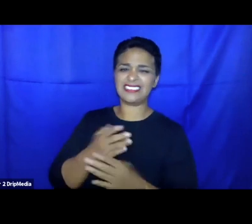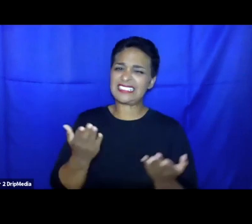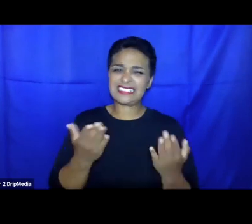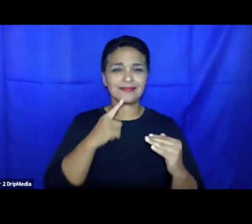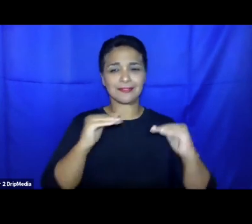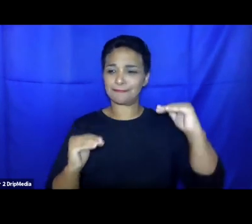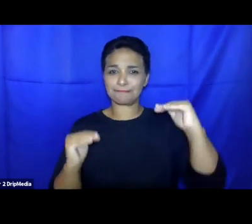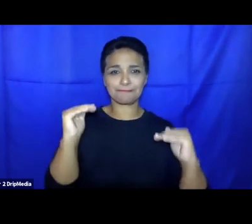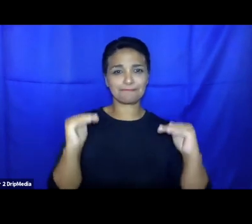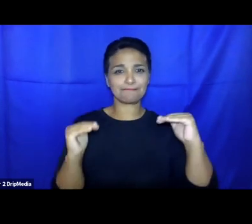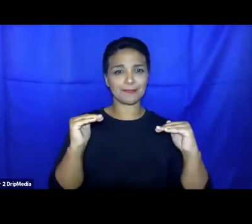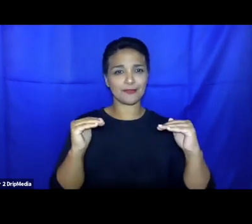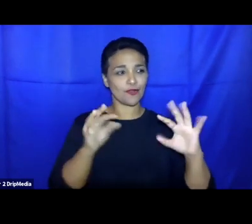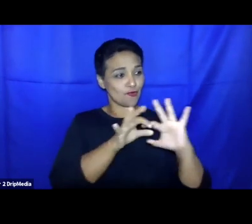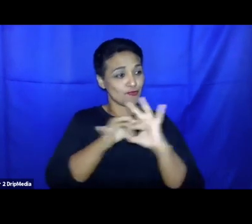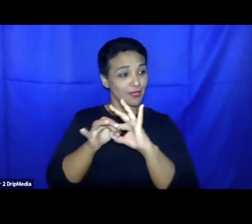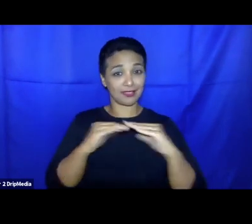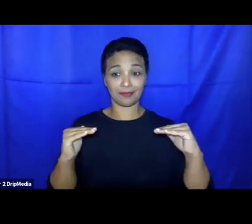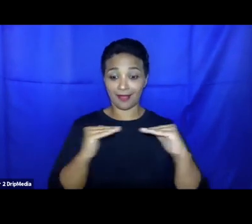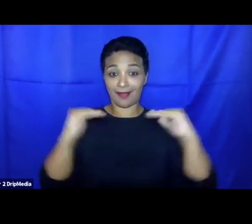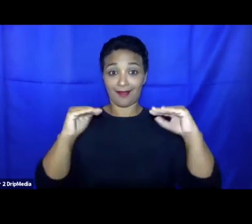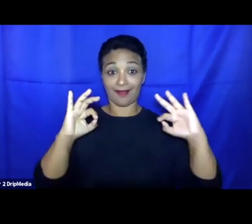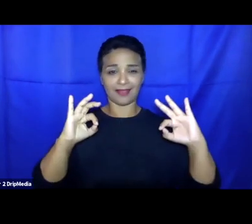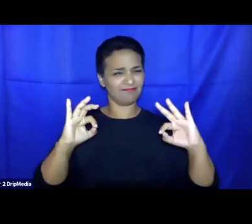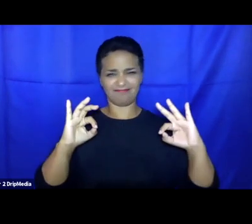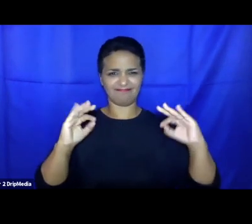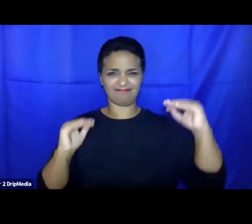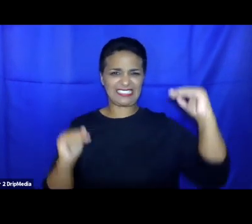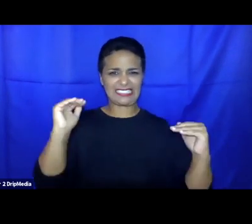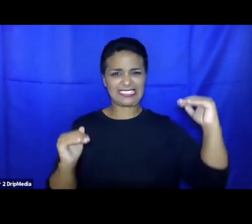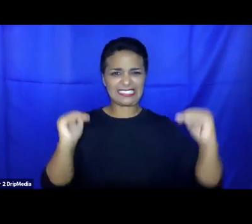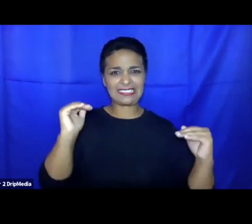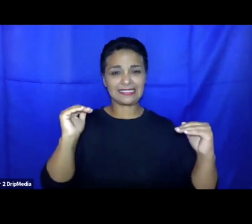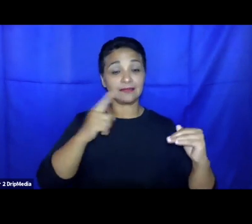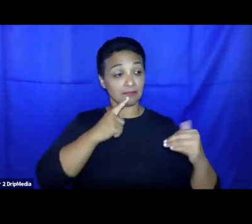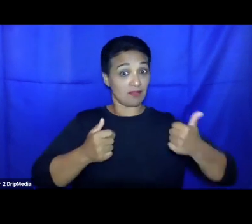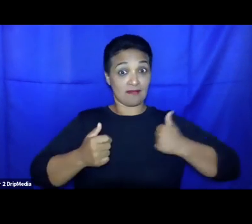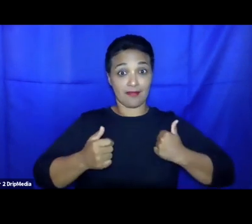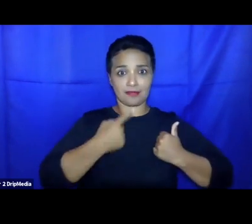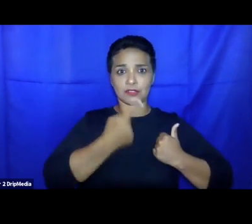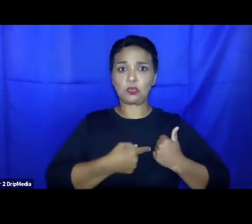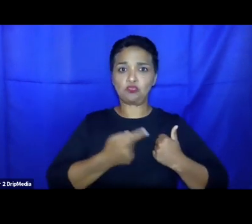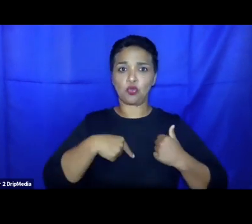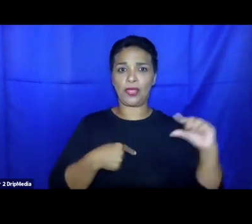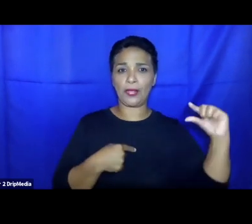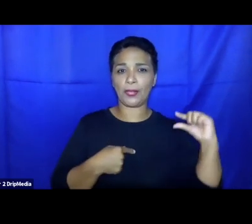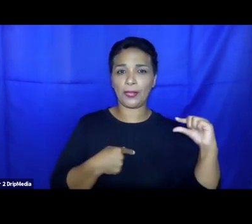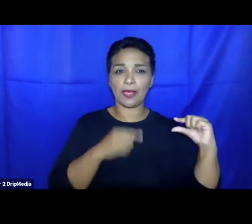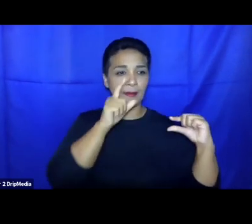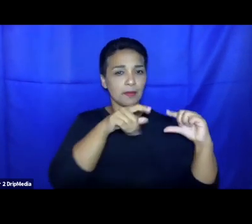relationship because Canada's geographic isolation means that we receive relatively few asylum seekers who must pass through Canada